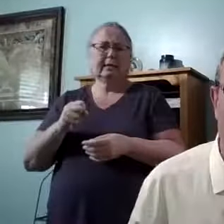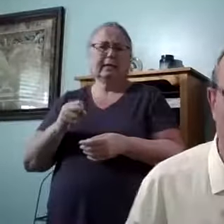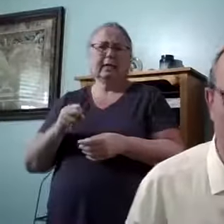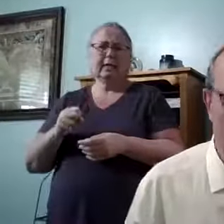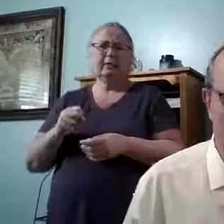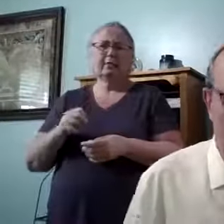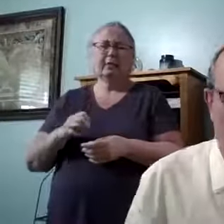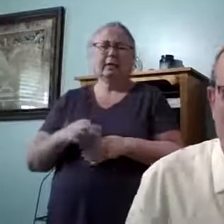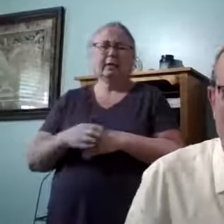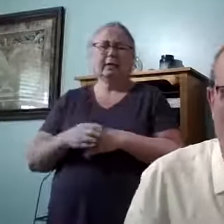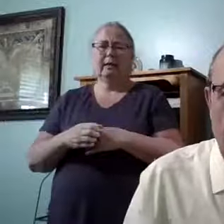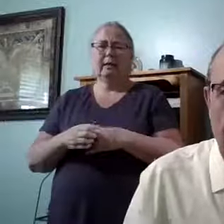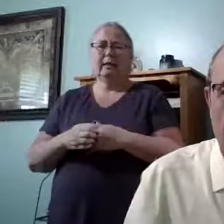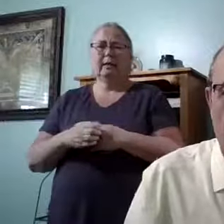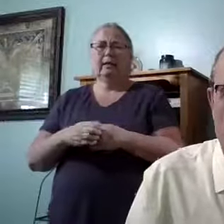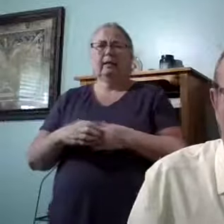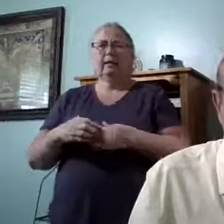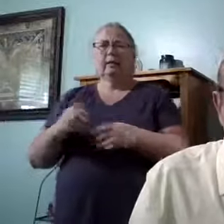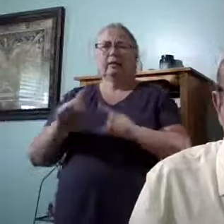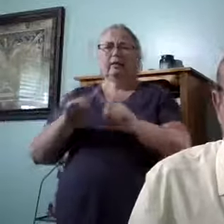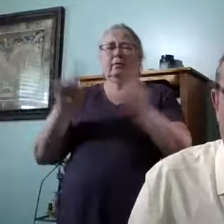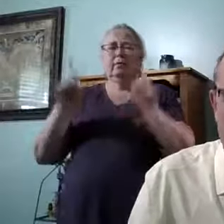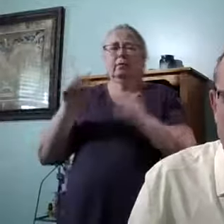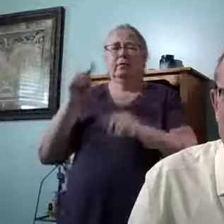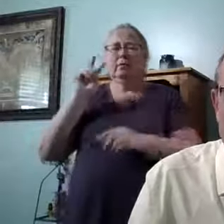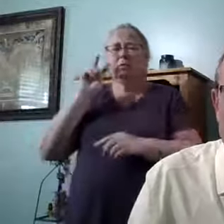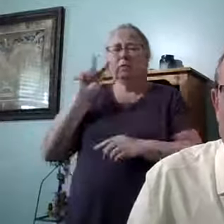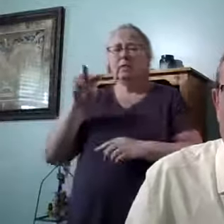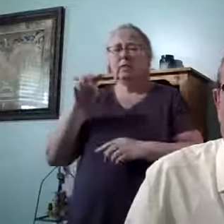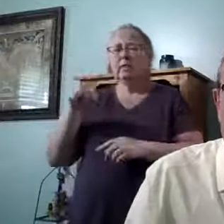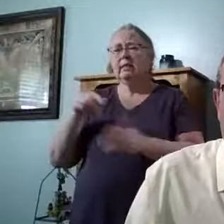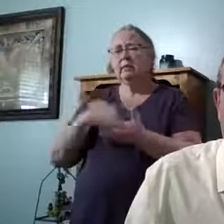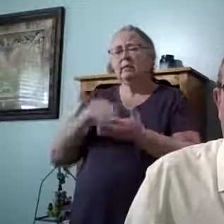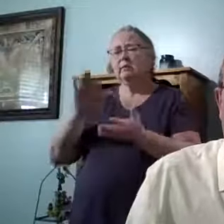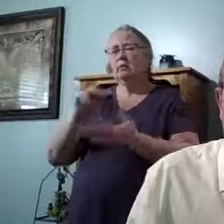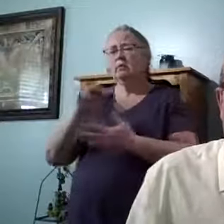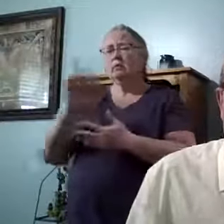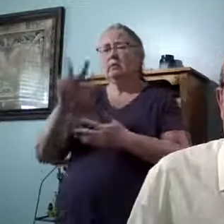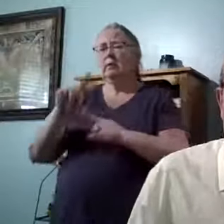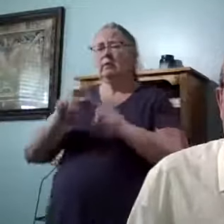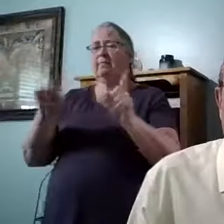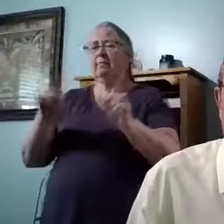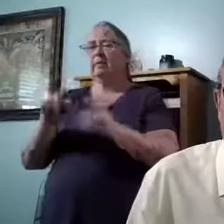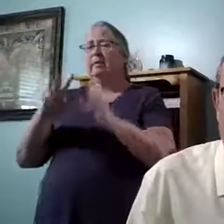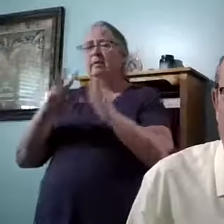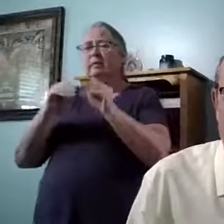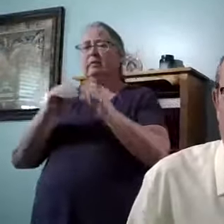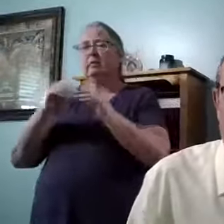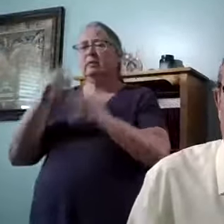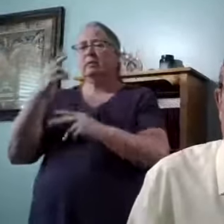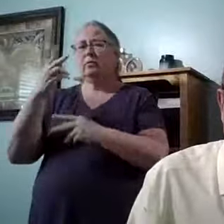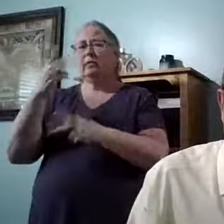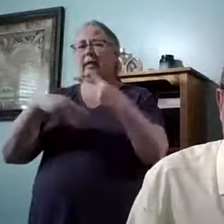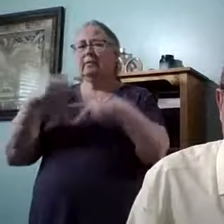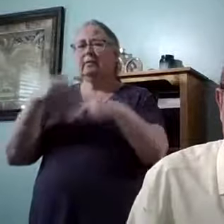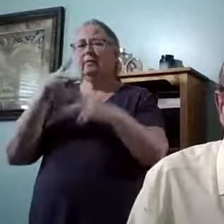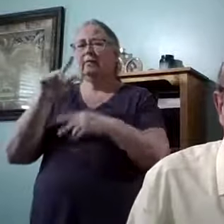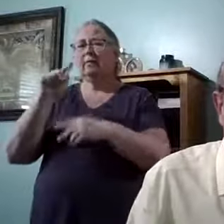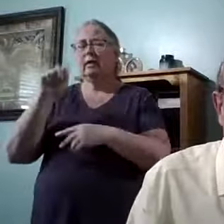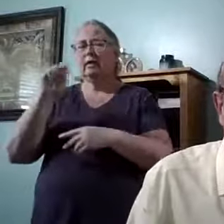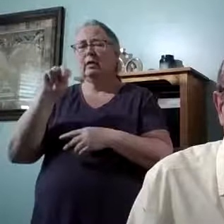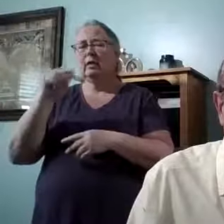throw that in there because we always have different ones watching. I did spend three different sessions on the three types of tongues and